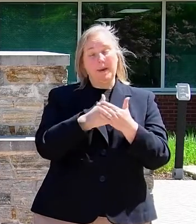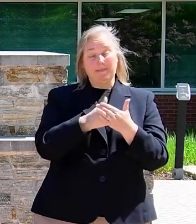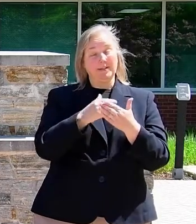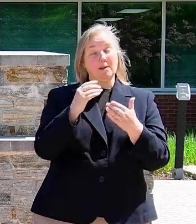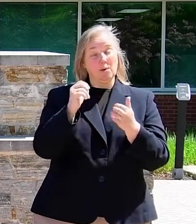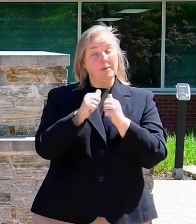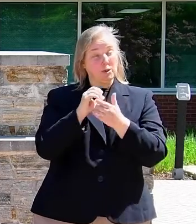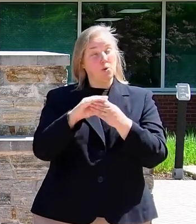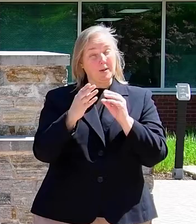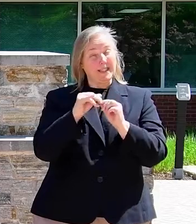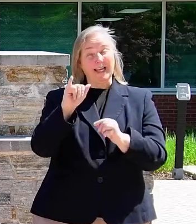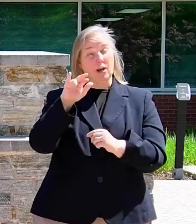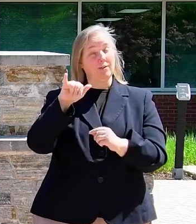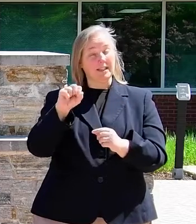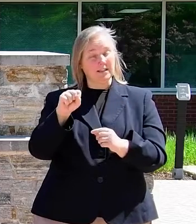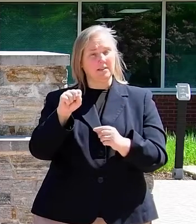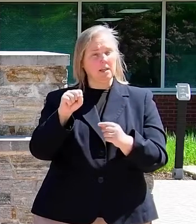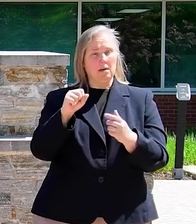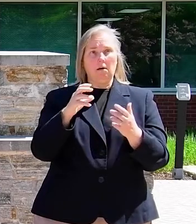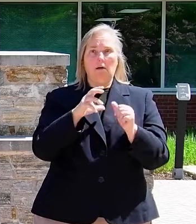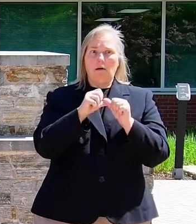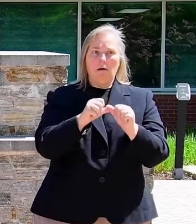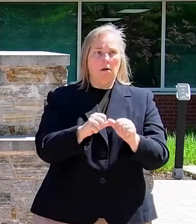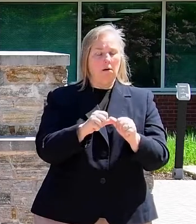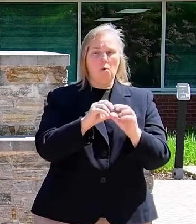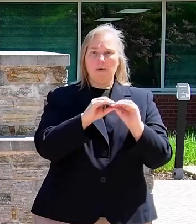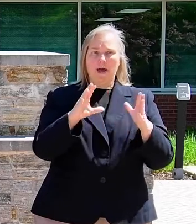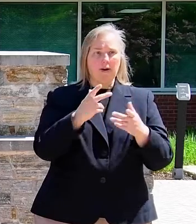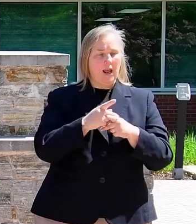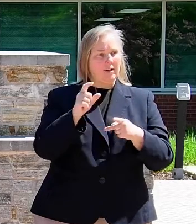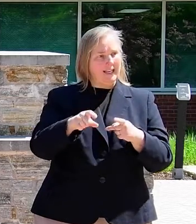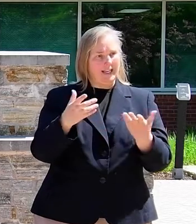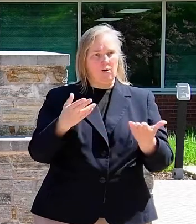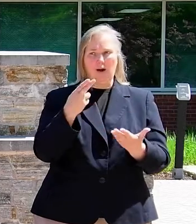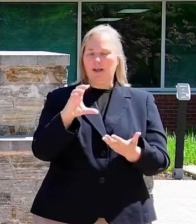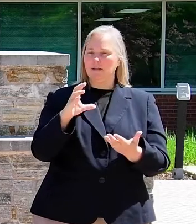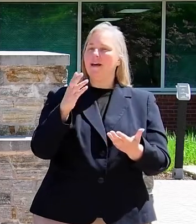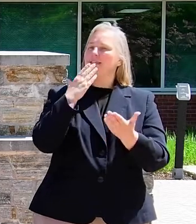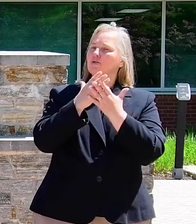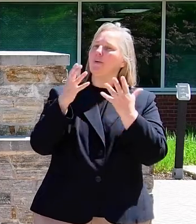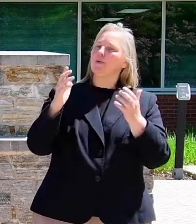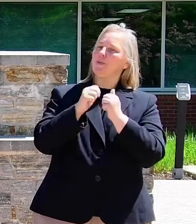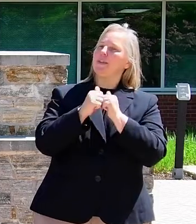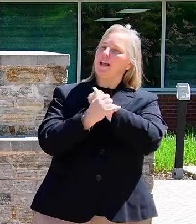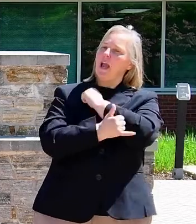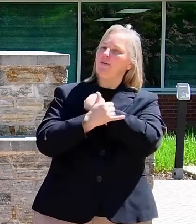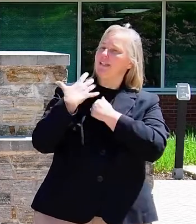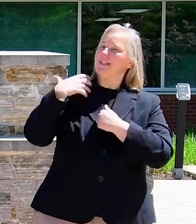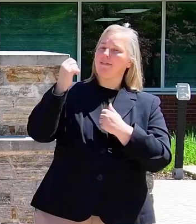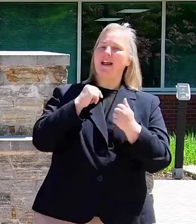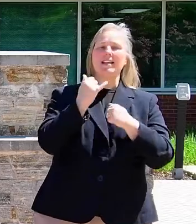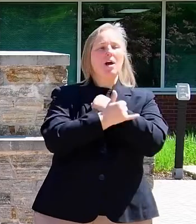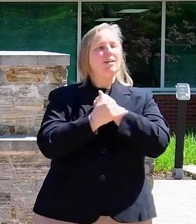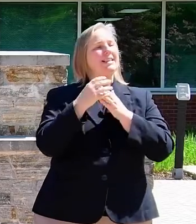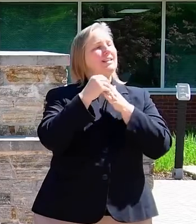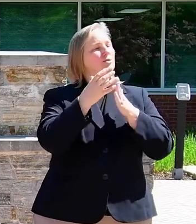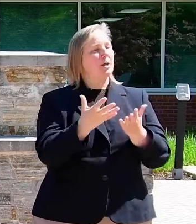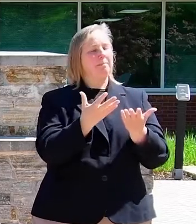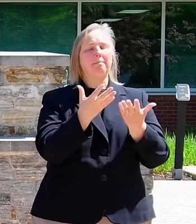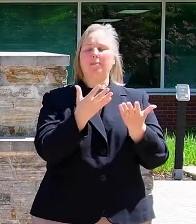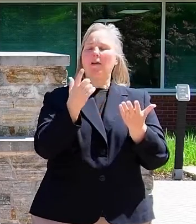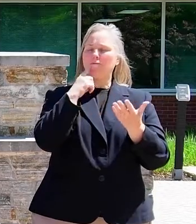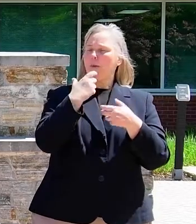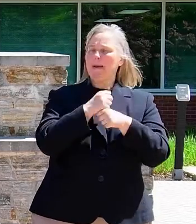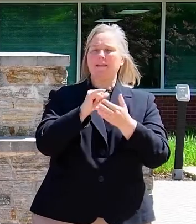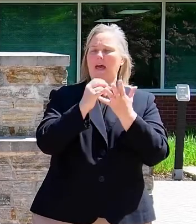without the care that they need here in Howard County. Thank you so much to the county executive and to county leadership for making this happen.